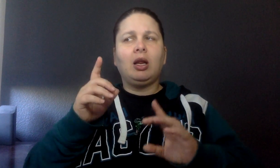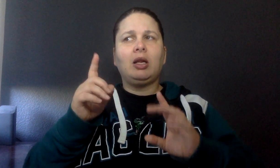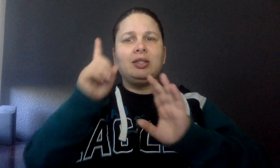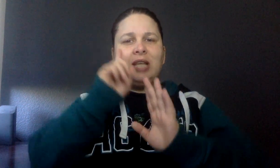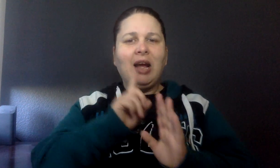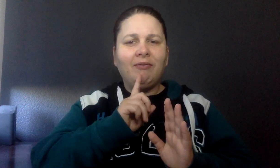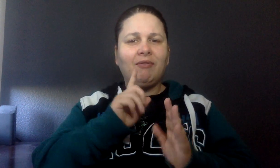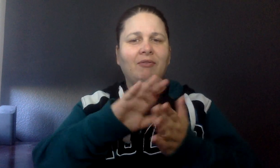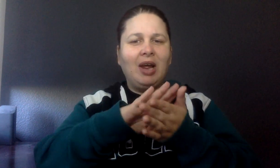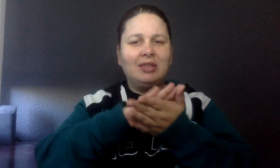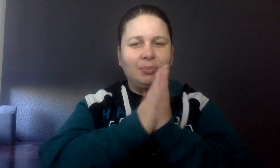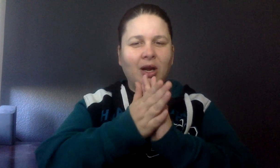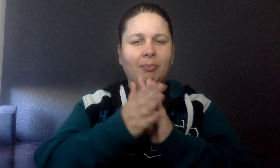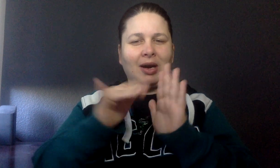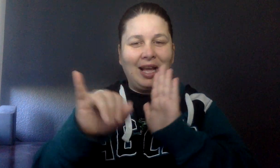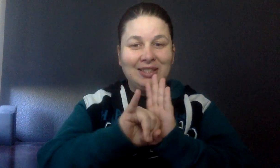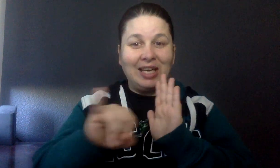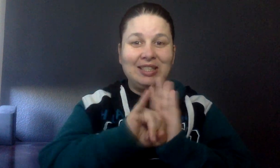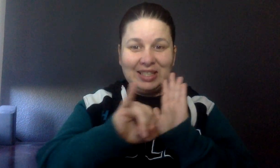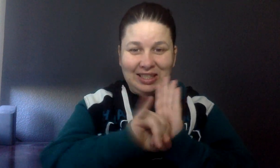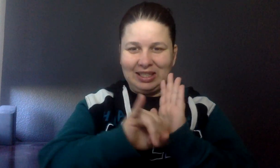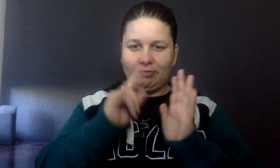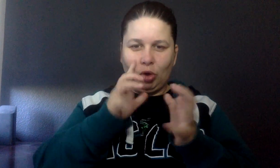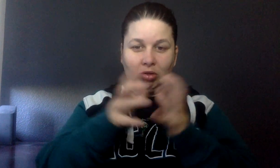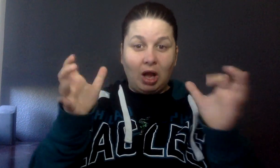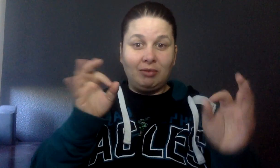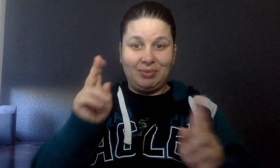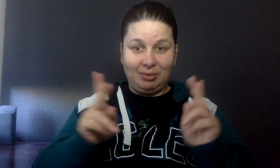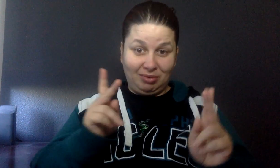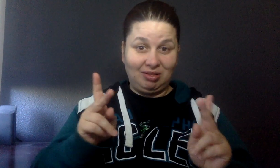Deaf has become an identity for a lot of people.